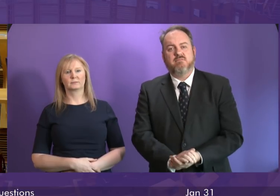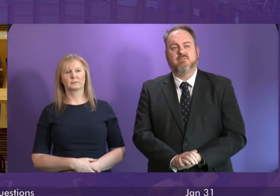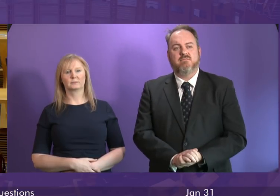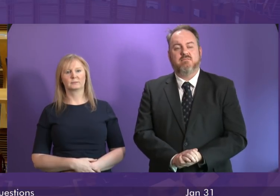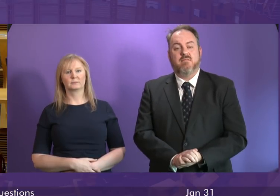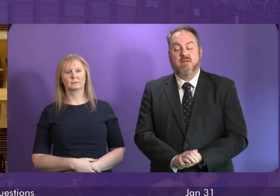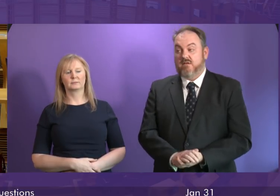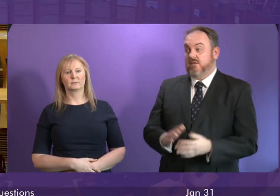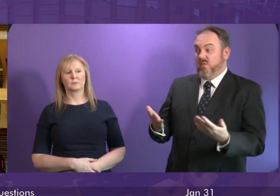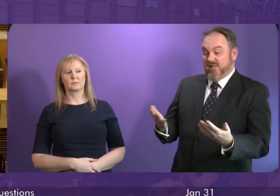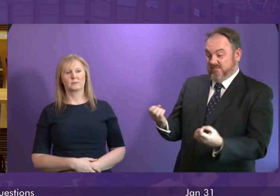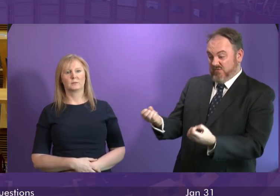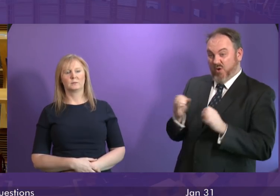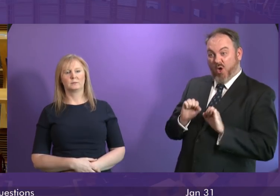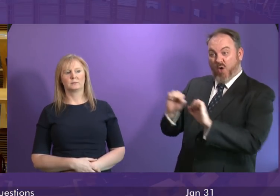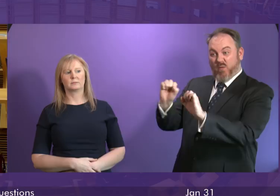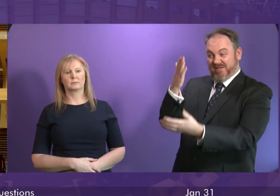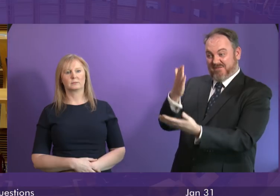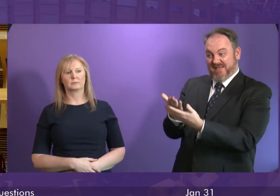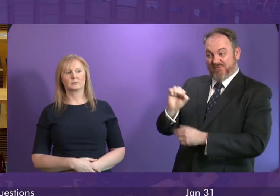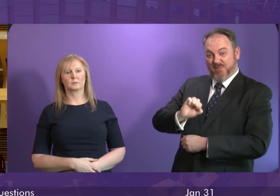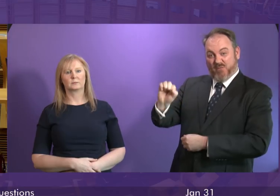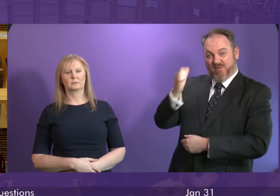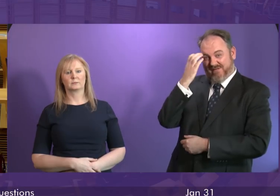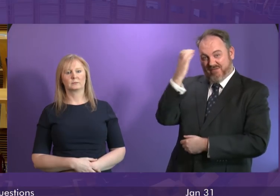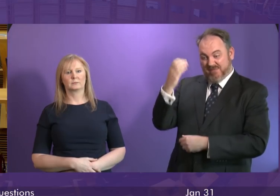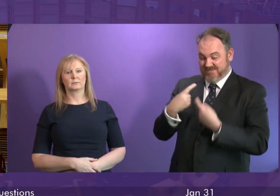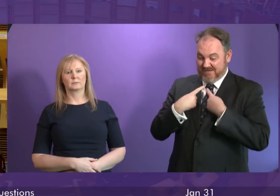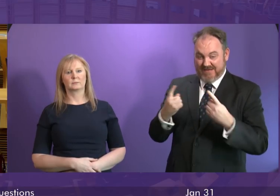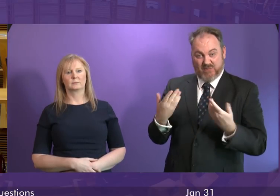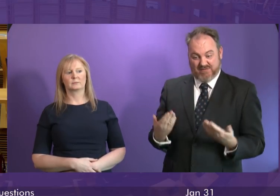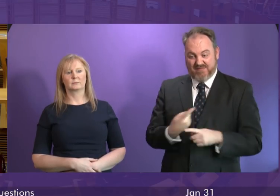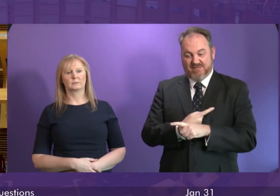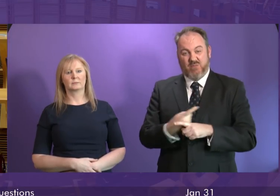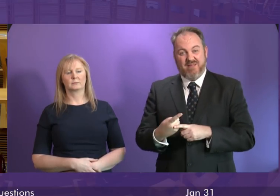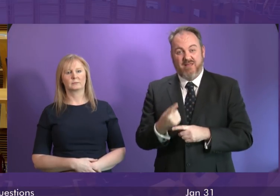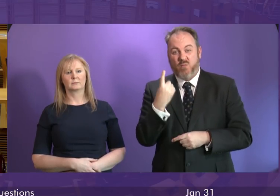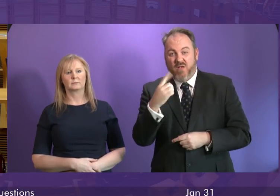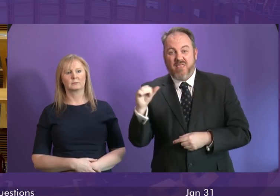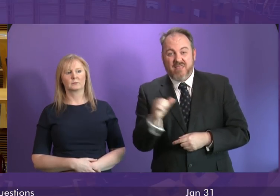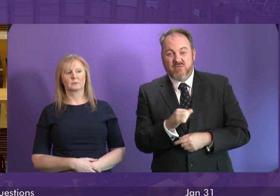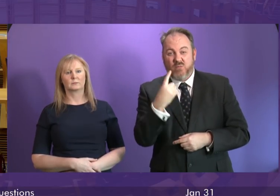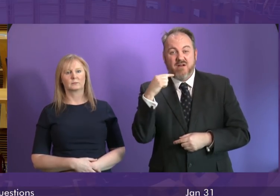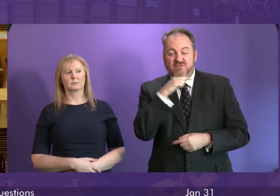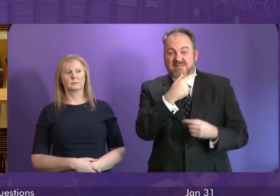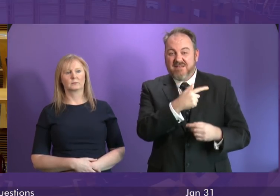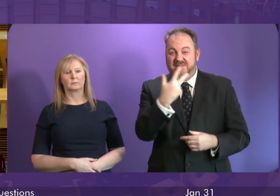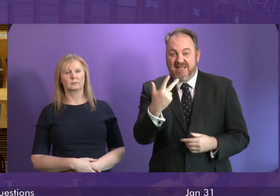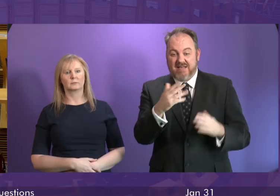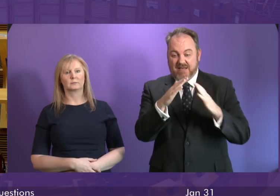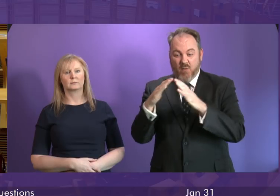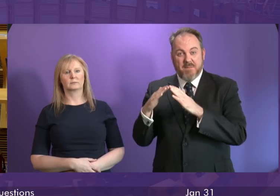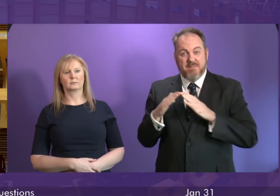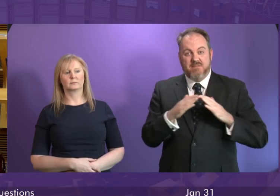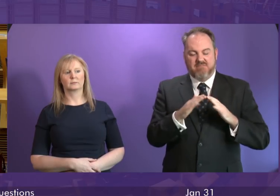well the facts from the government's own figures released this week are that 1,178 households found